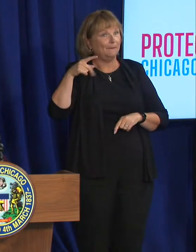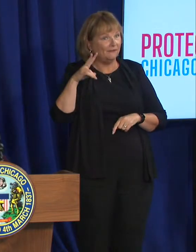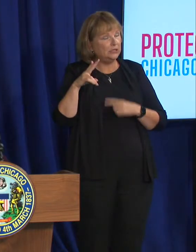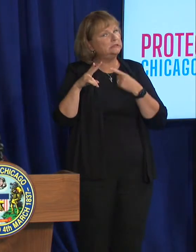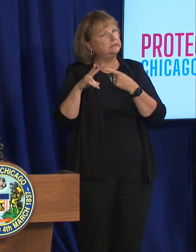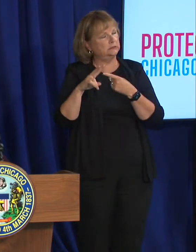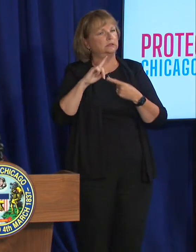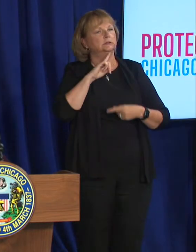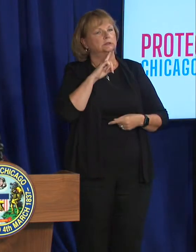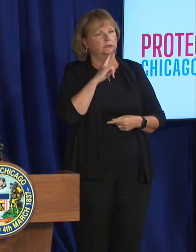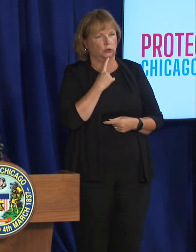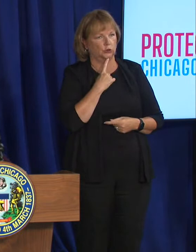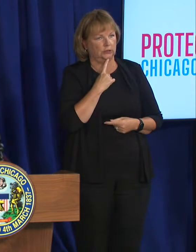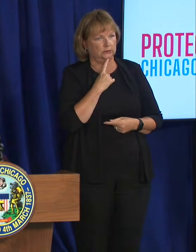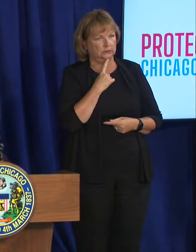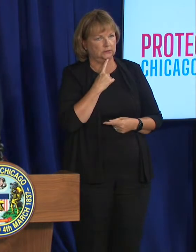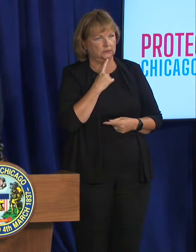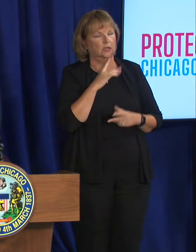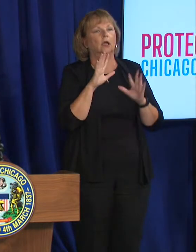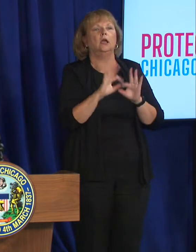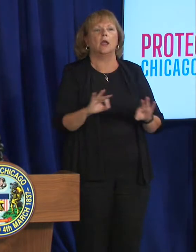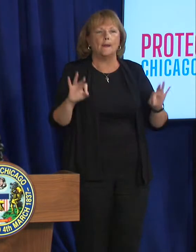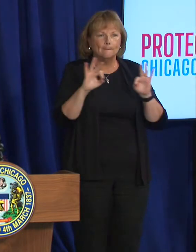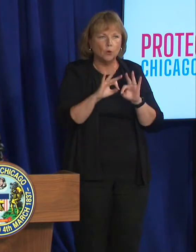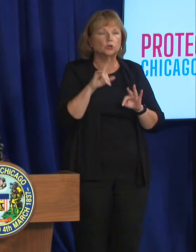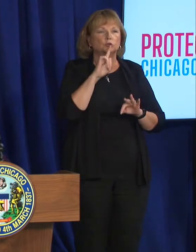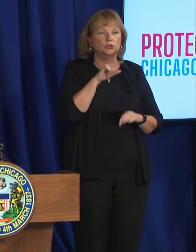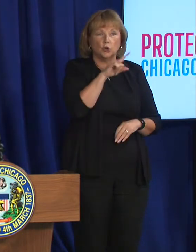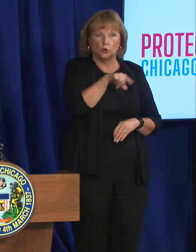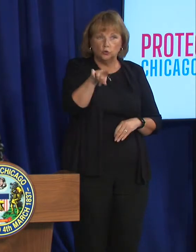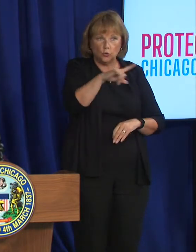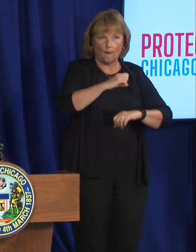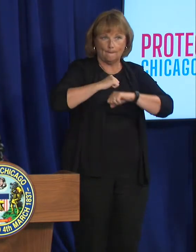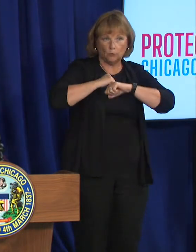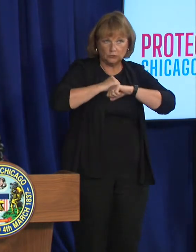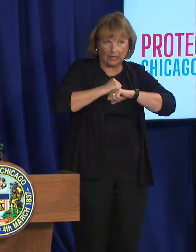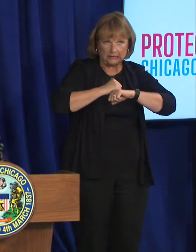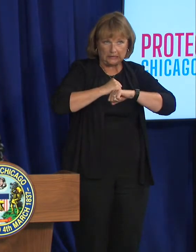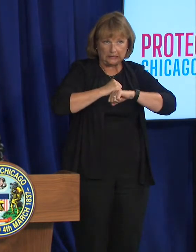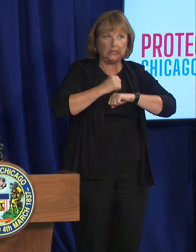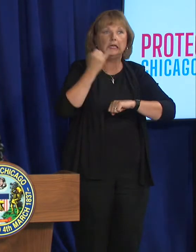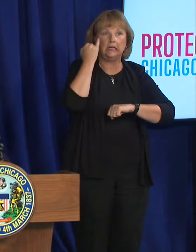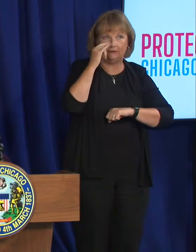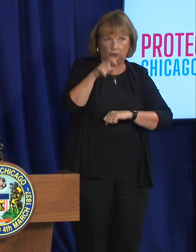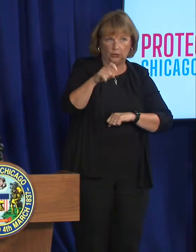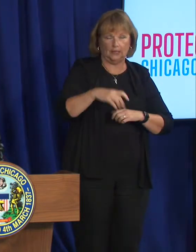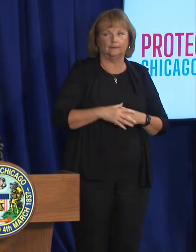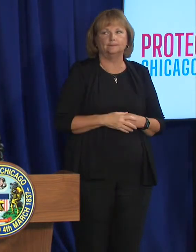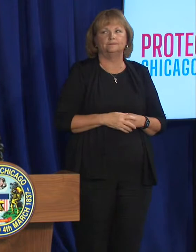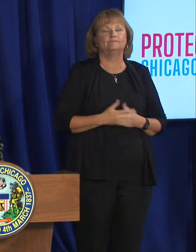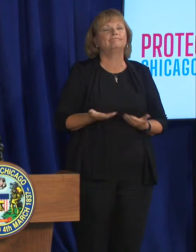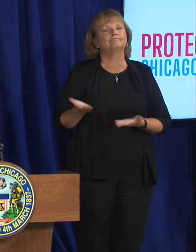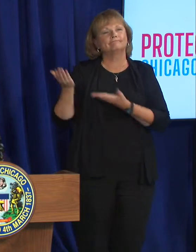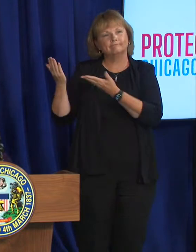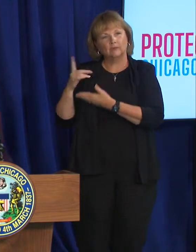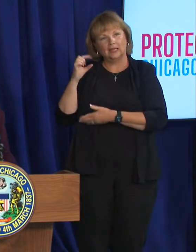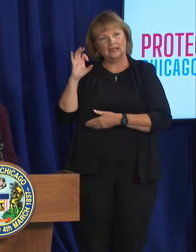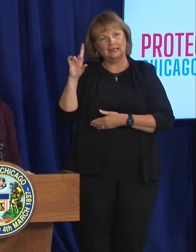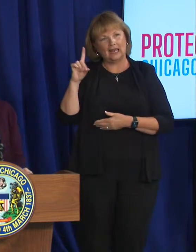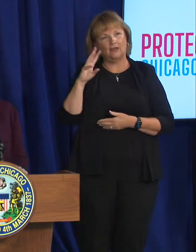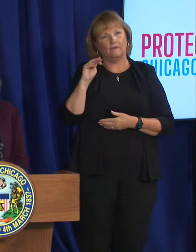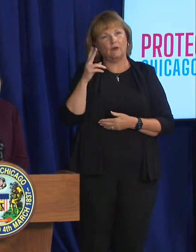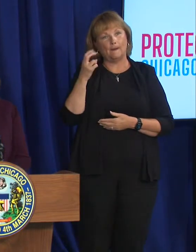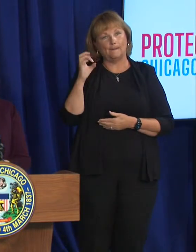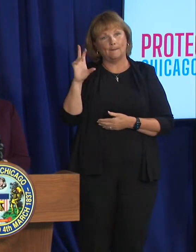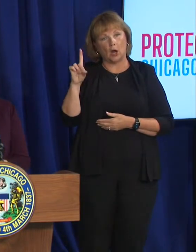take seriously, and to make sure we are getting protection where it is most needed. With that, I'll bring up David Munard,